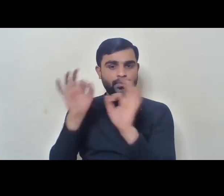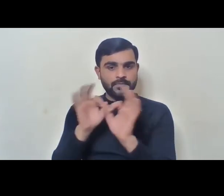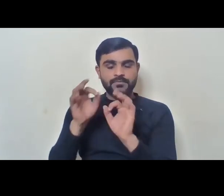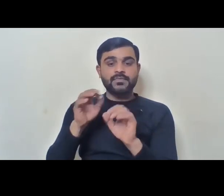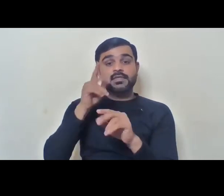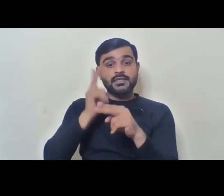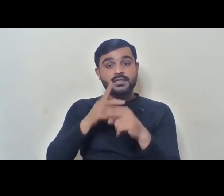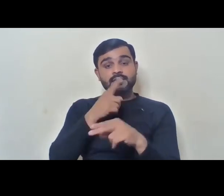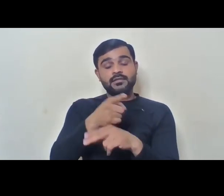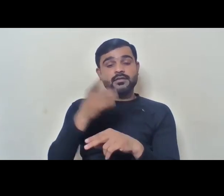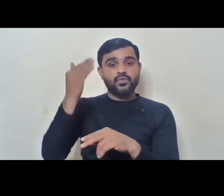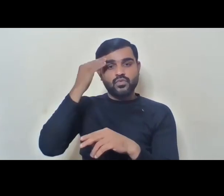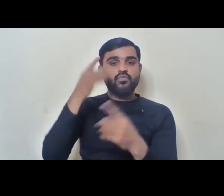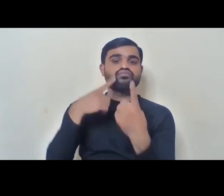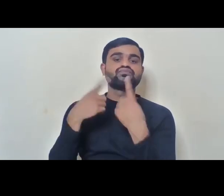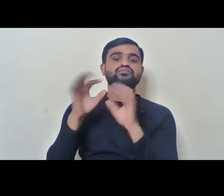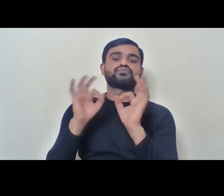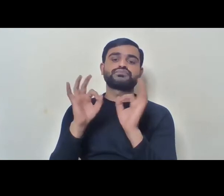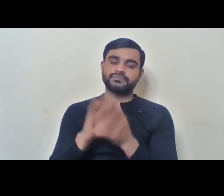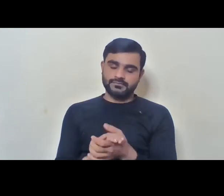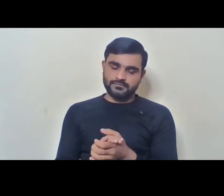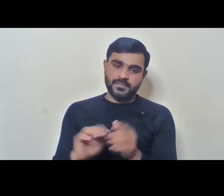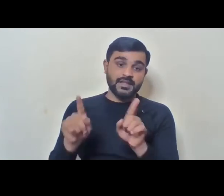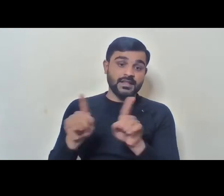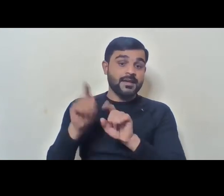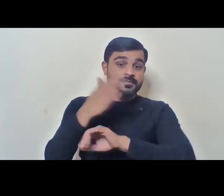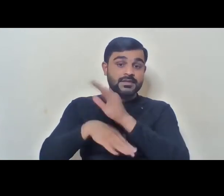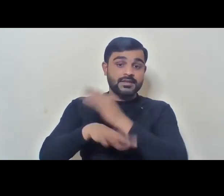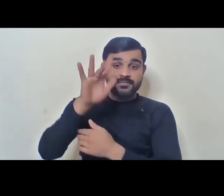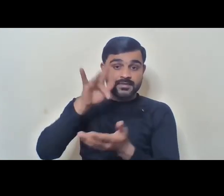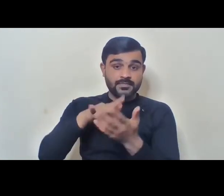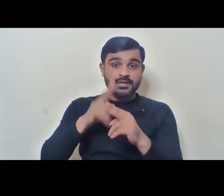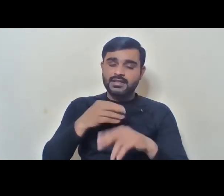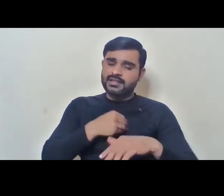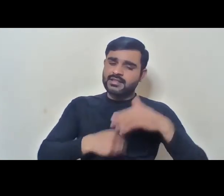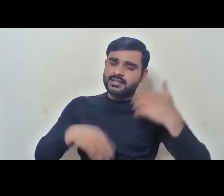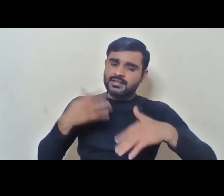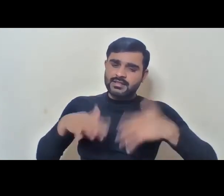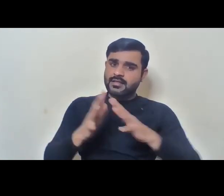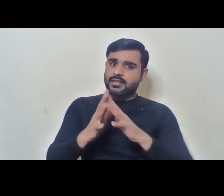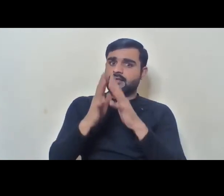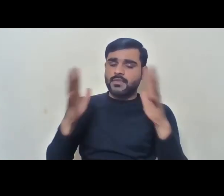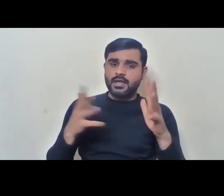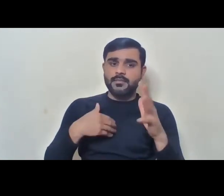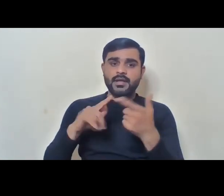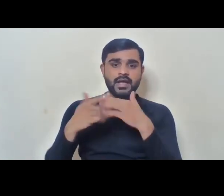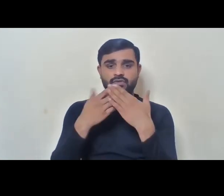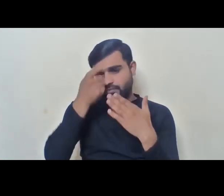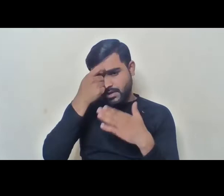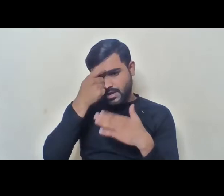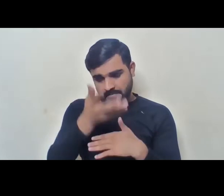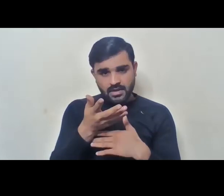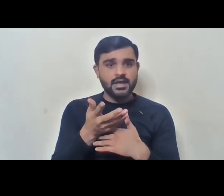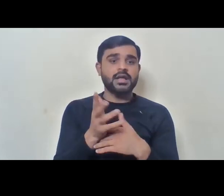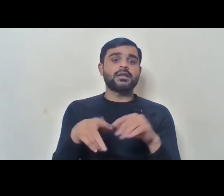stakeholders don't talk about us. Hence, the disability sector is suffering a lot. We have educational issues. We don't have